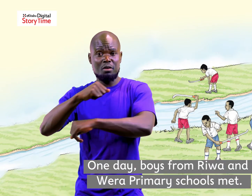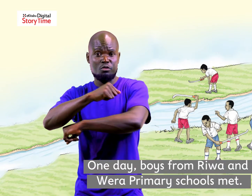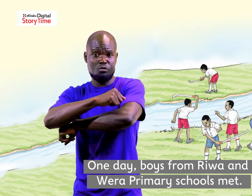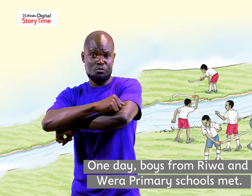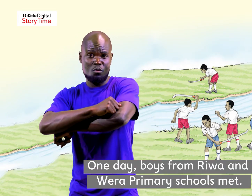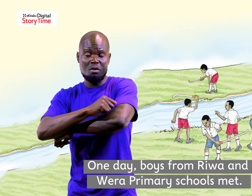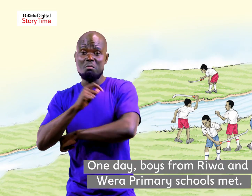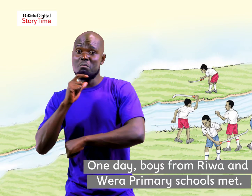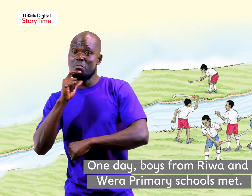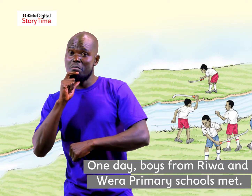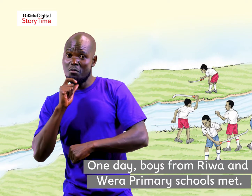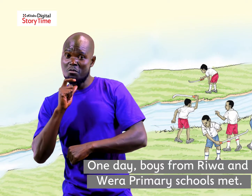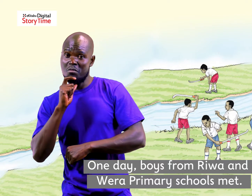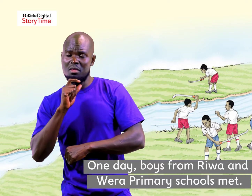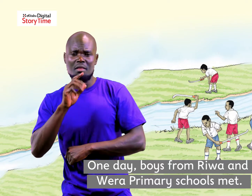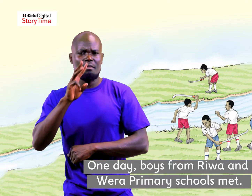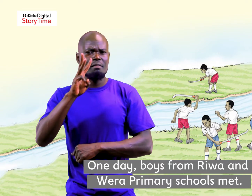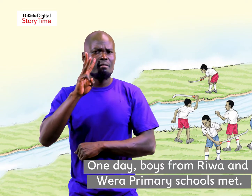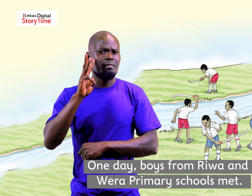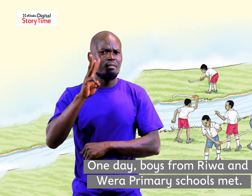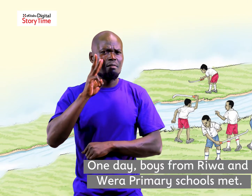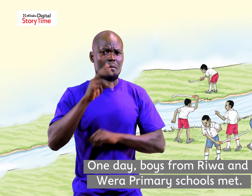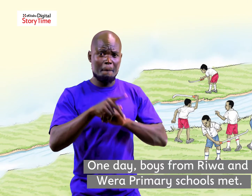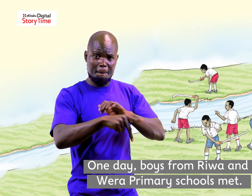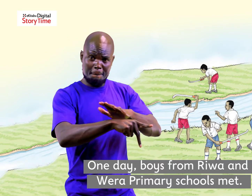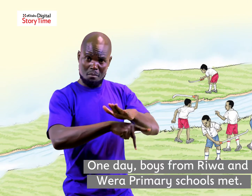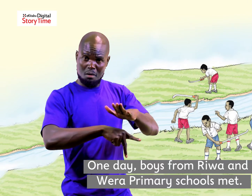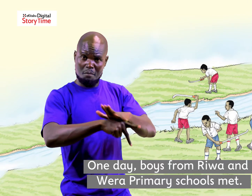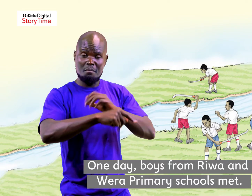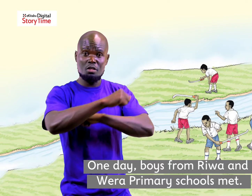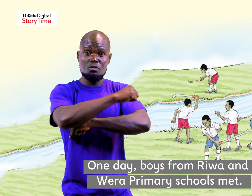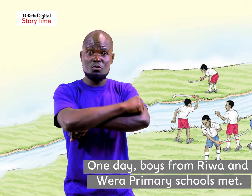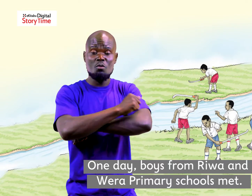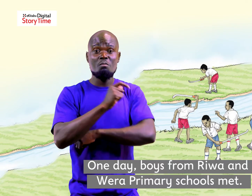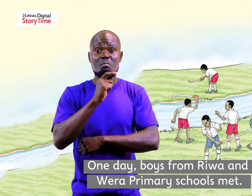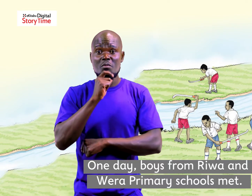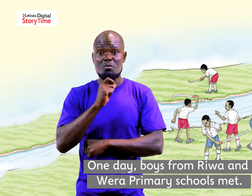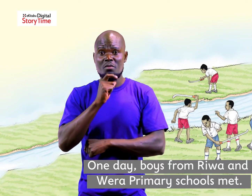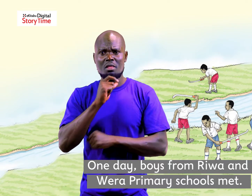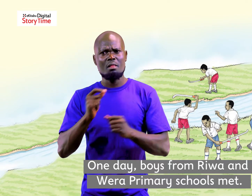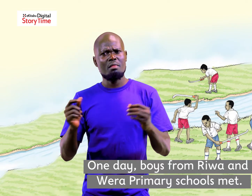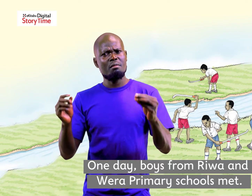one day boys from riwa and werea primary schools met